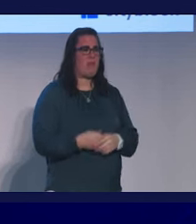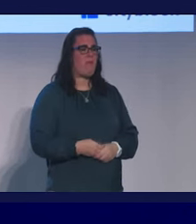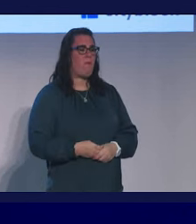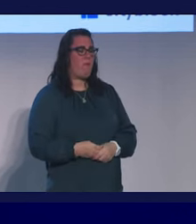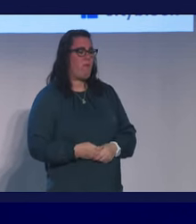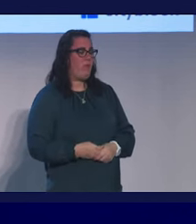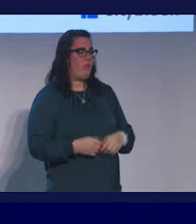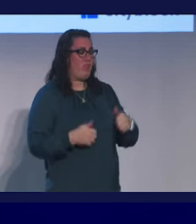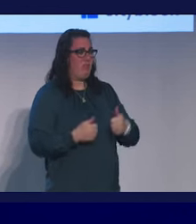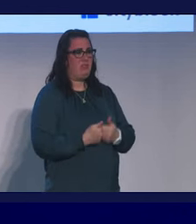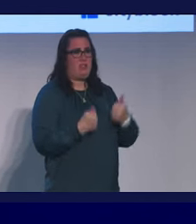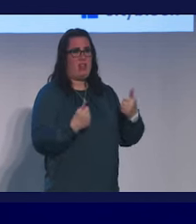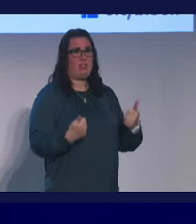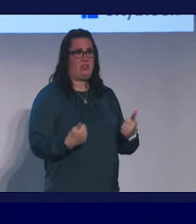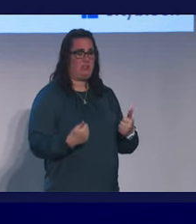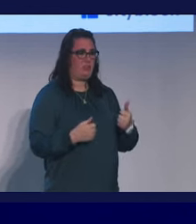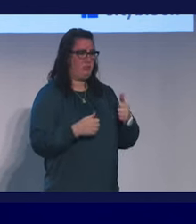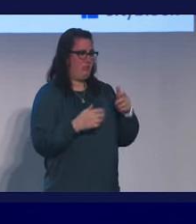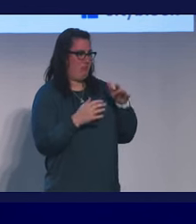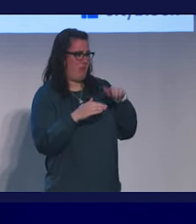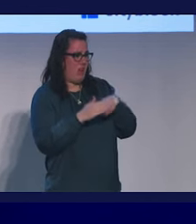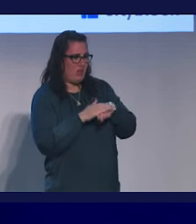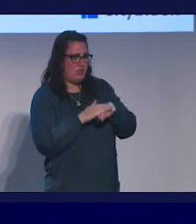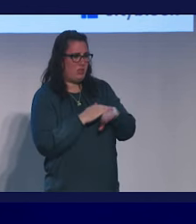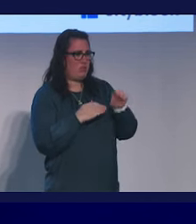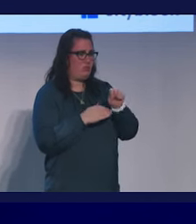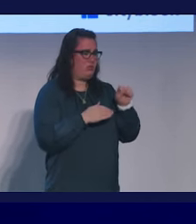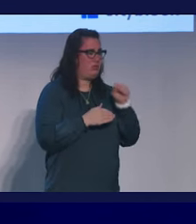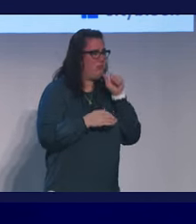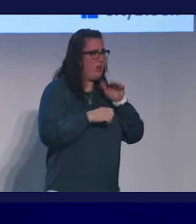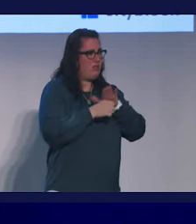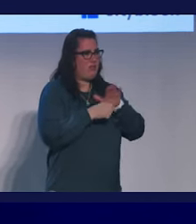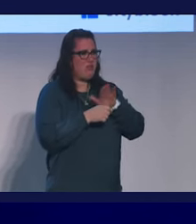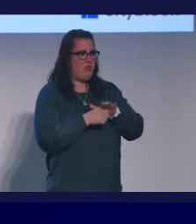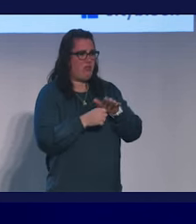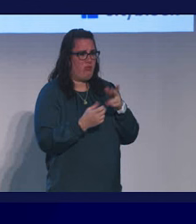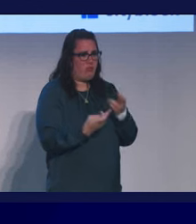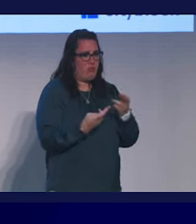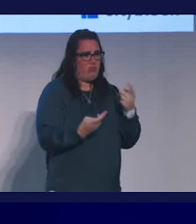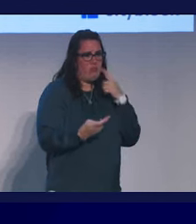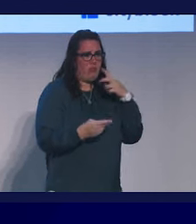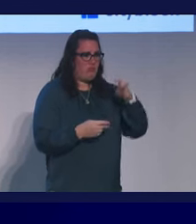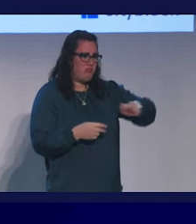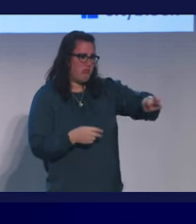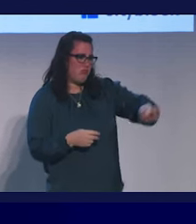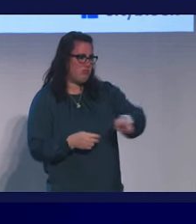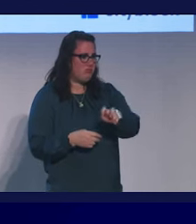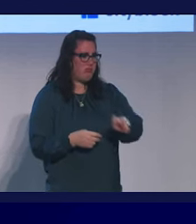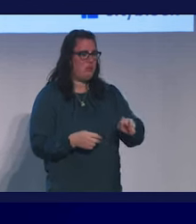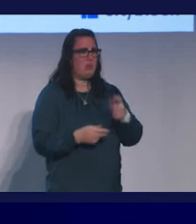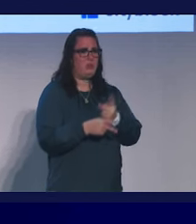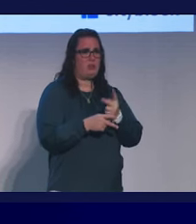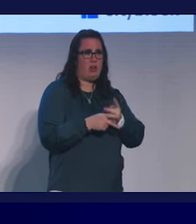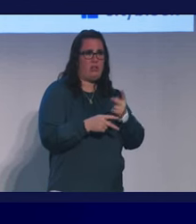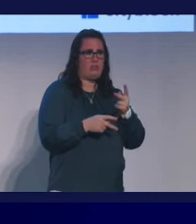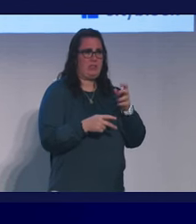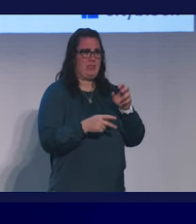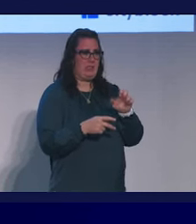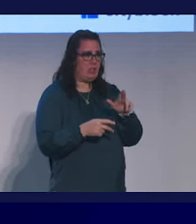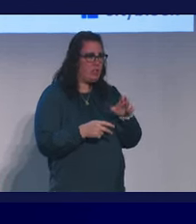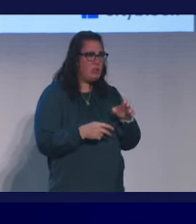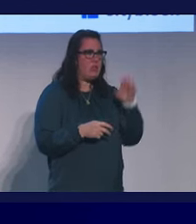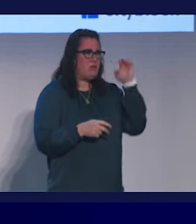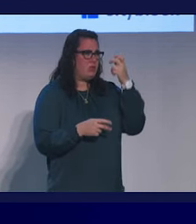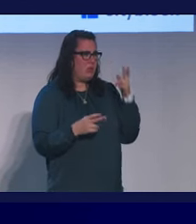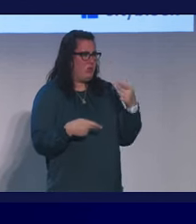She has challenges accessing social services, not enough resources for transportation and child care. When she's in the emergency room,